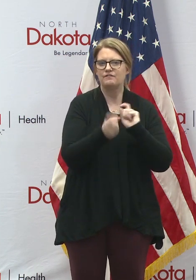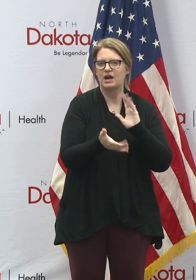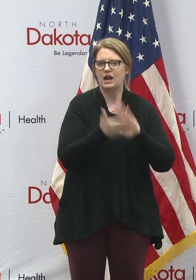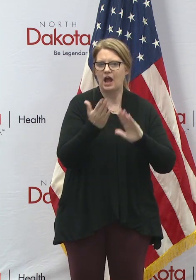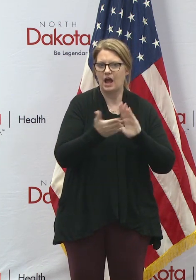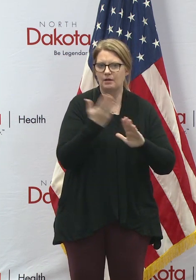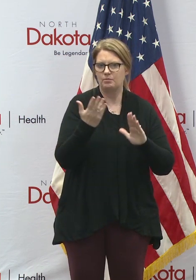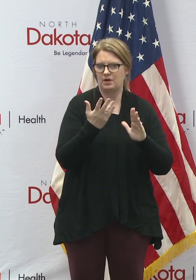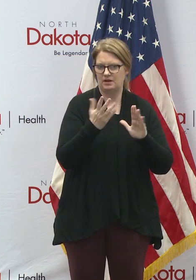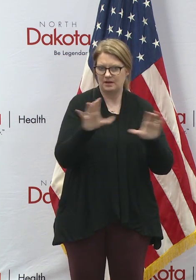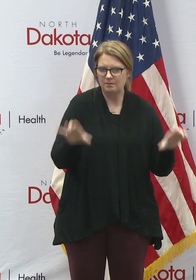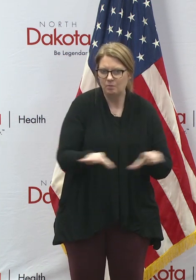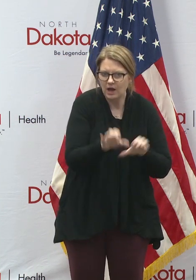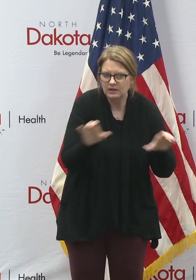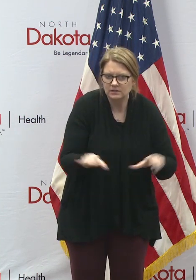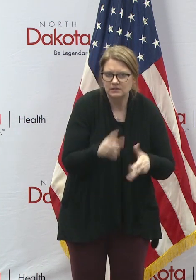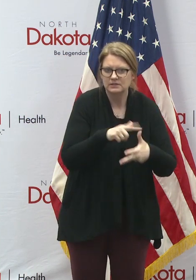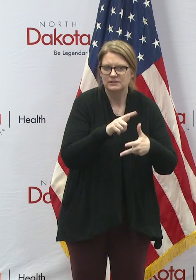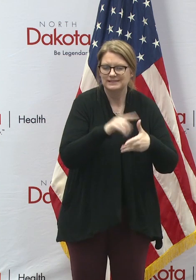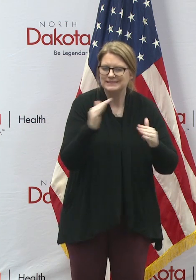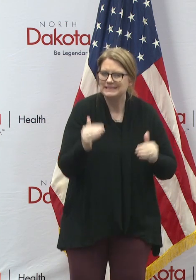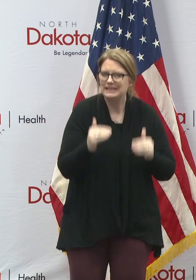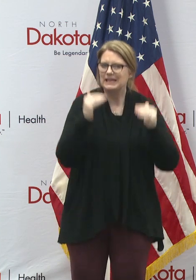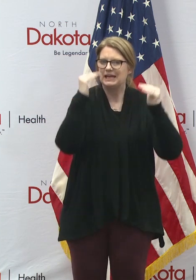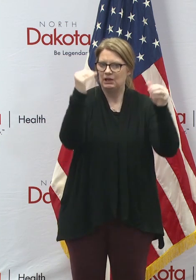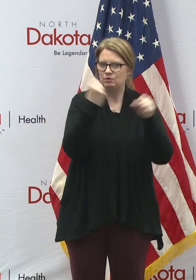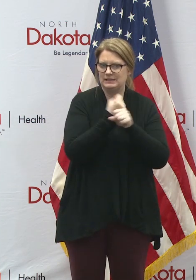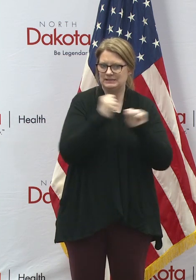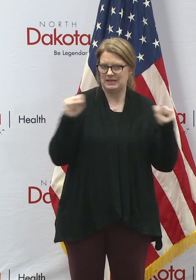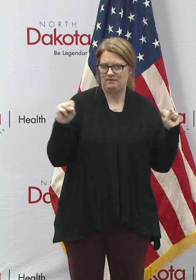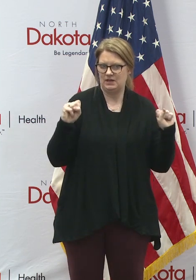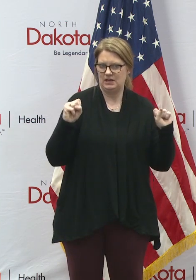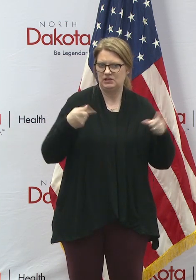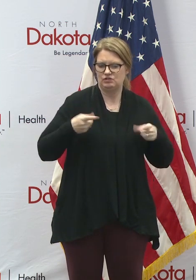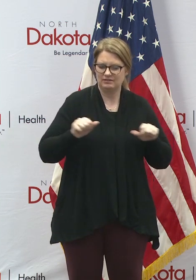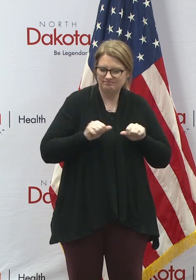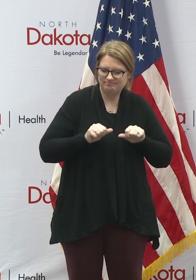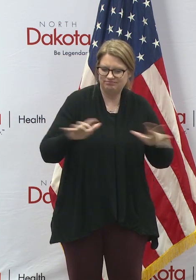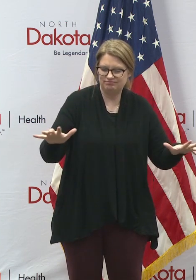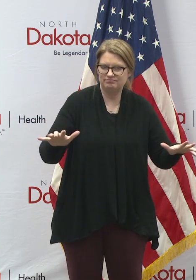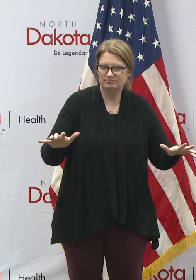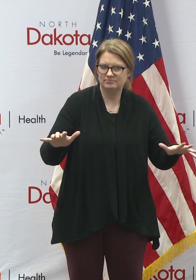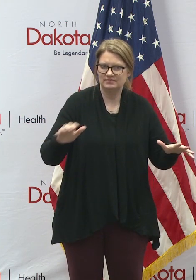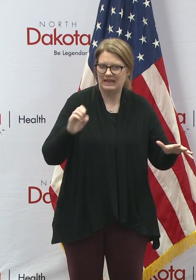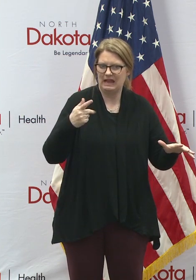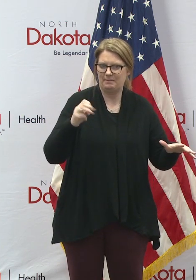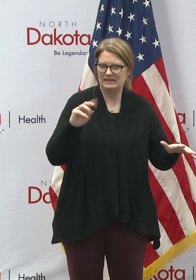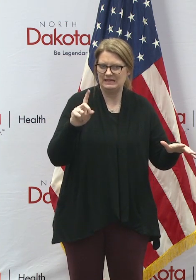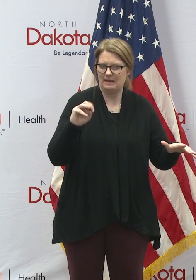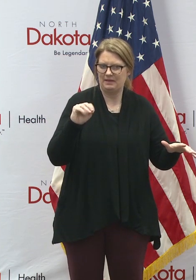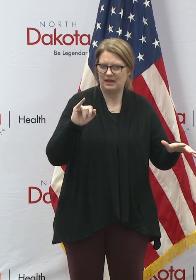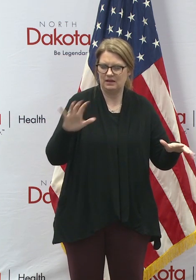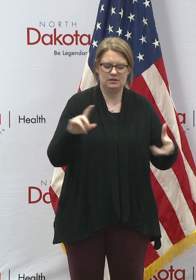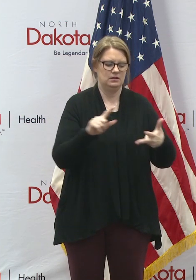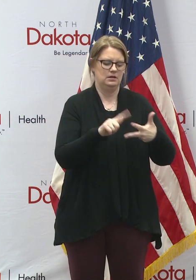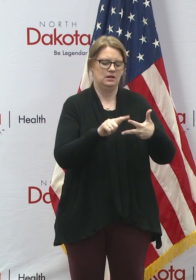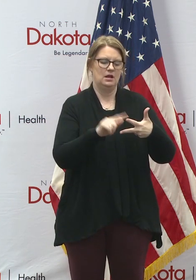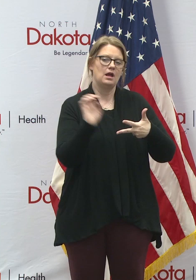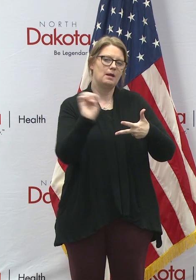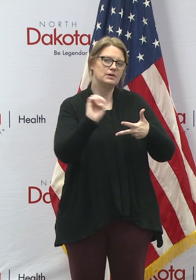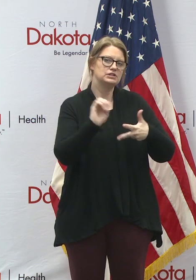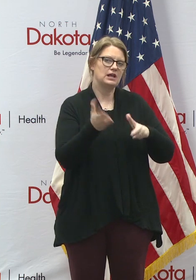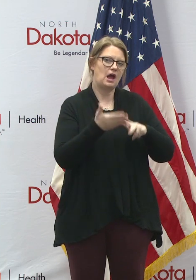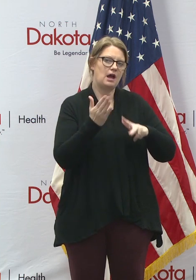childcare facilities to increase safety during the second epidemic. It also is providing emergency operation grants